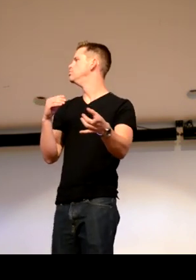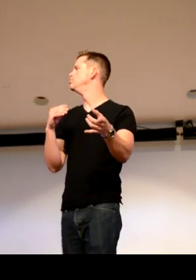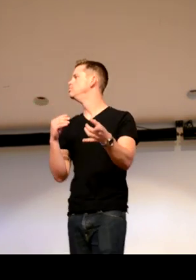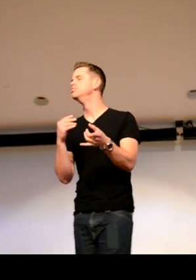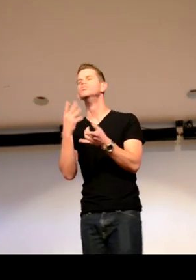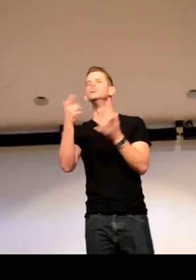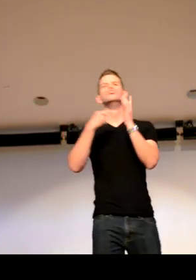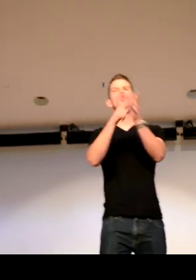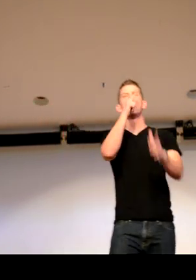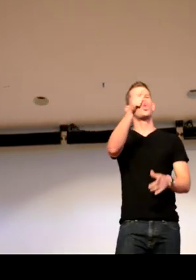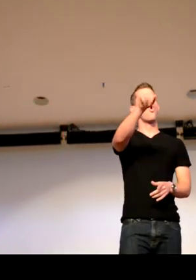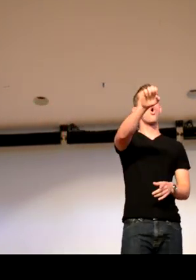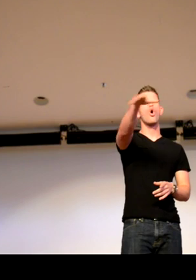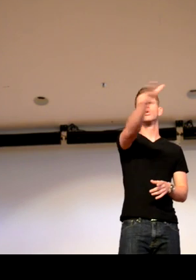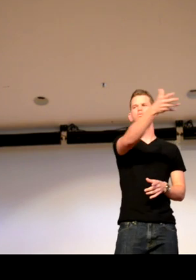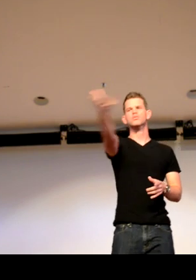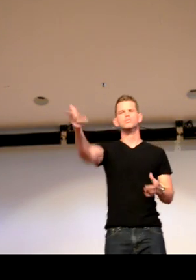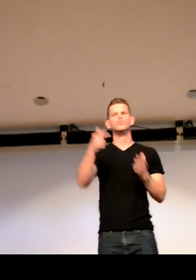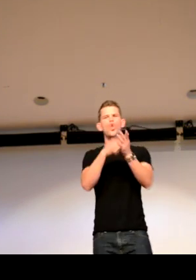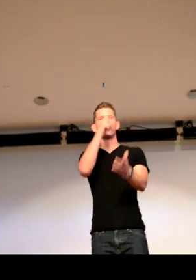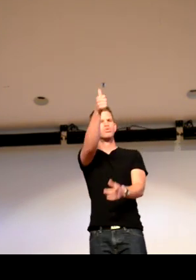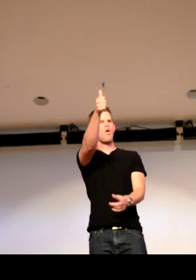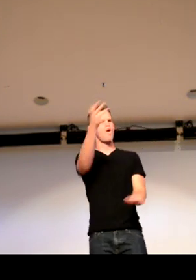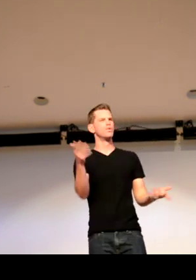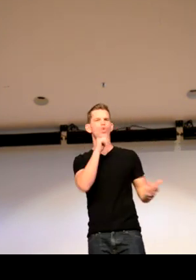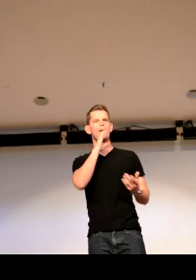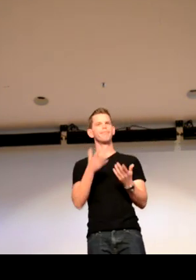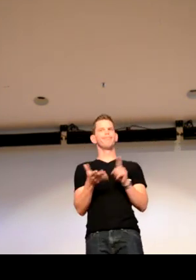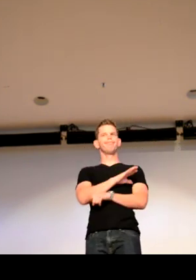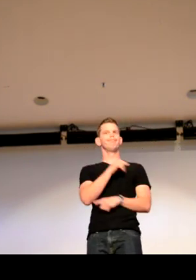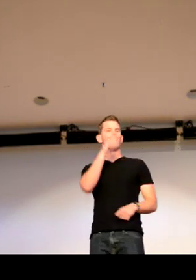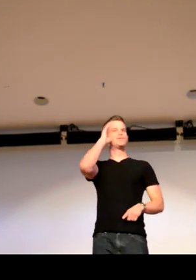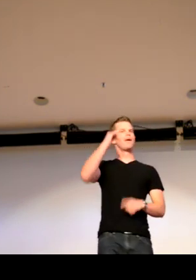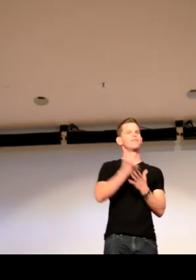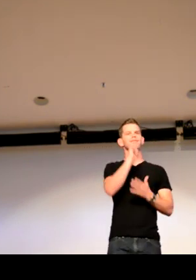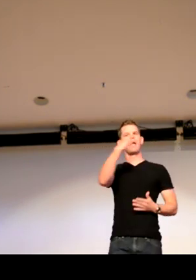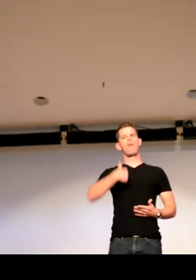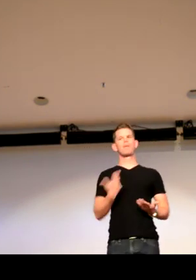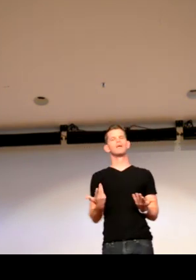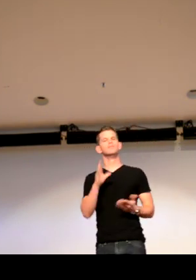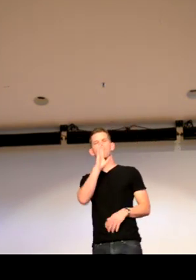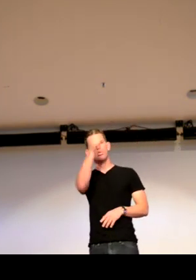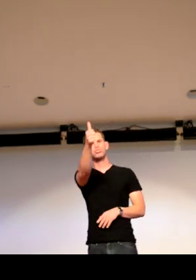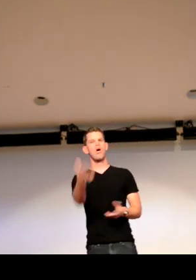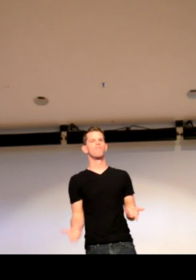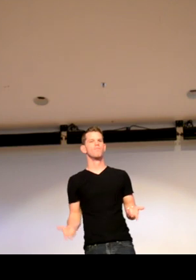The thing is, she wants to know, like, best tips for auditions. Well, my best tip is be yourself. Don't try to be something you're not.